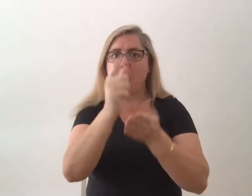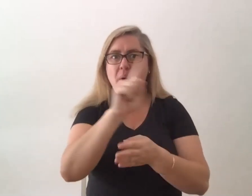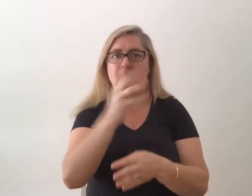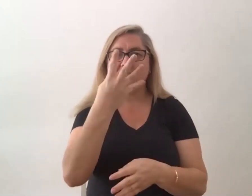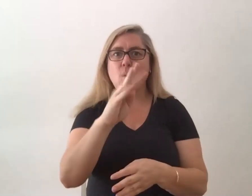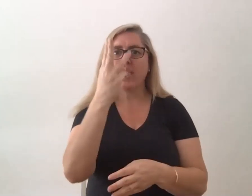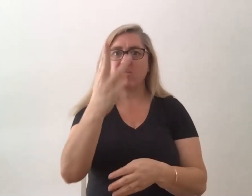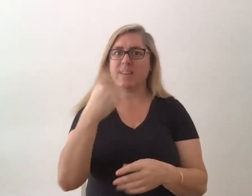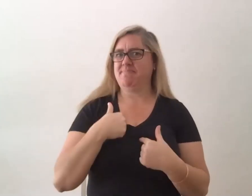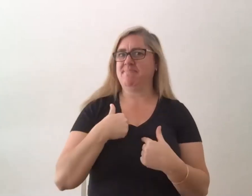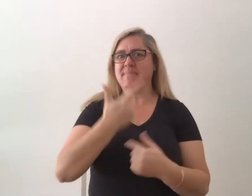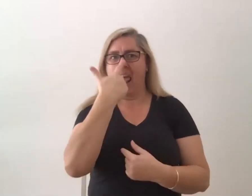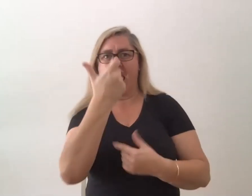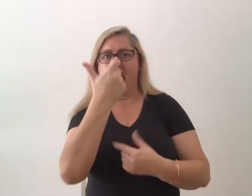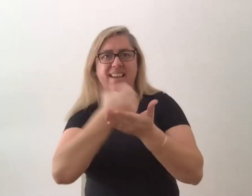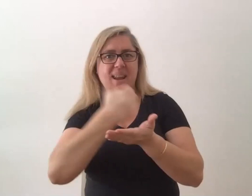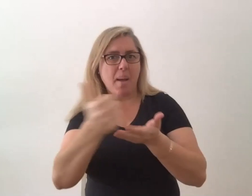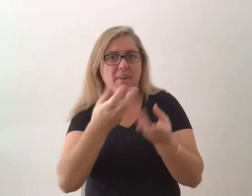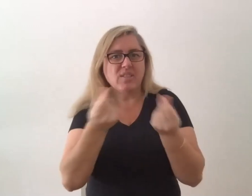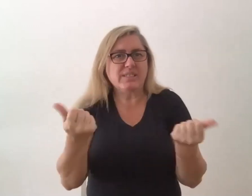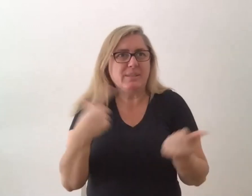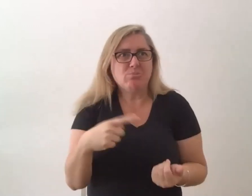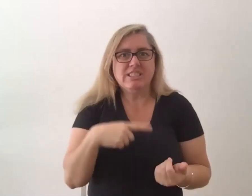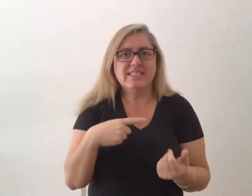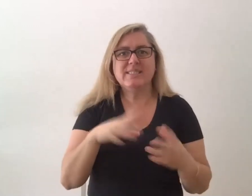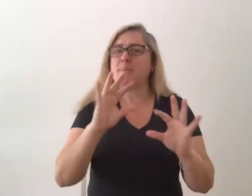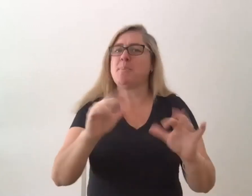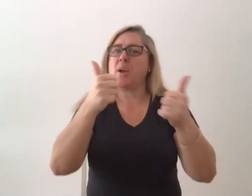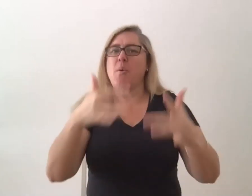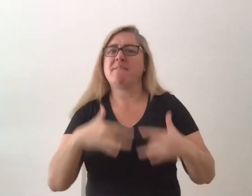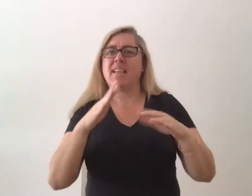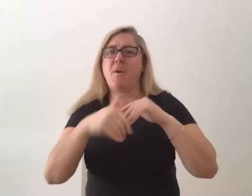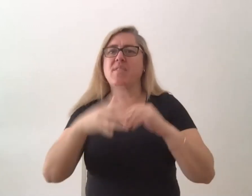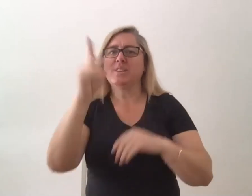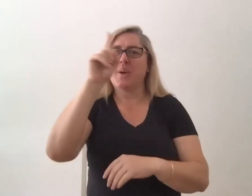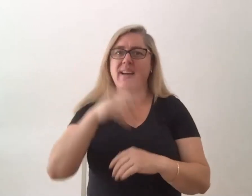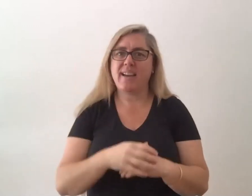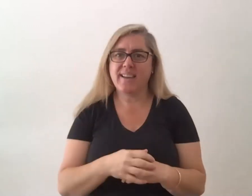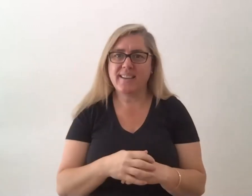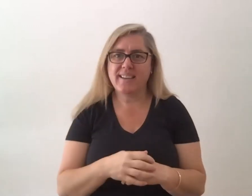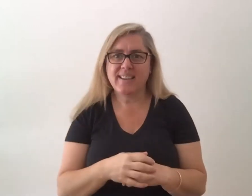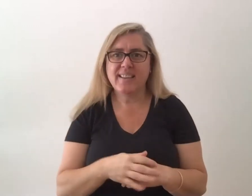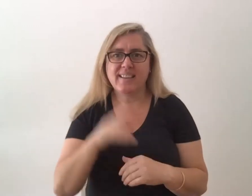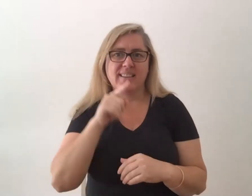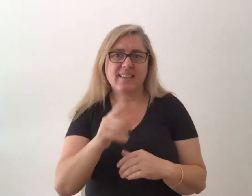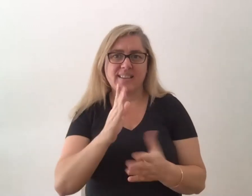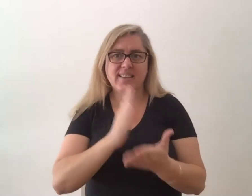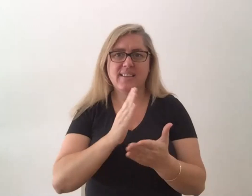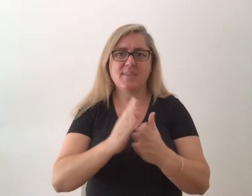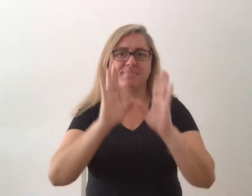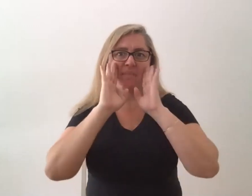number for some reason. So I've got a really good feeling about today and also because of the amazing guest artist that